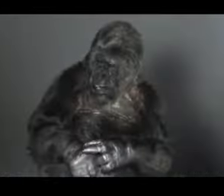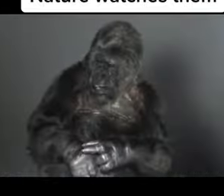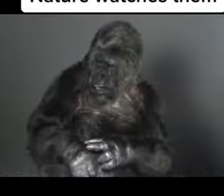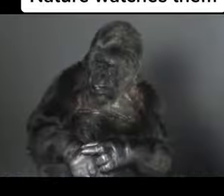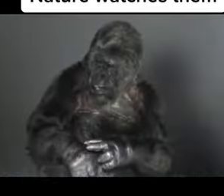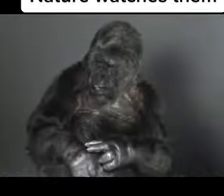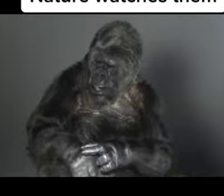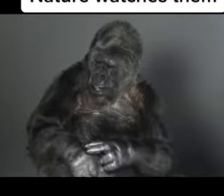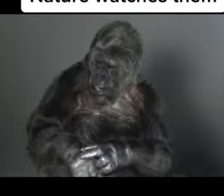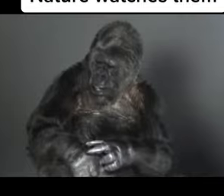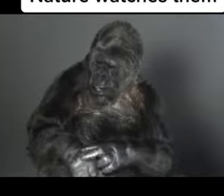Nature watches them.